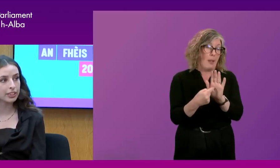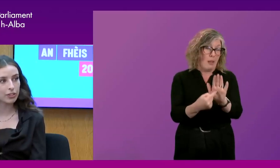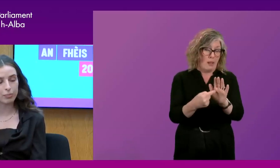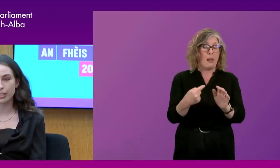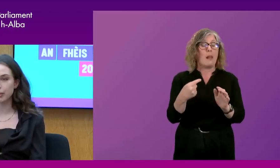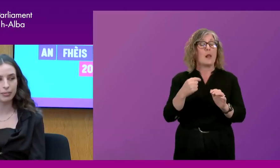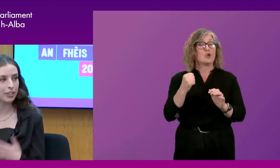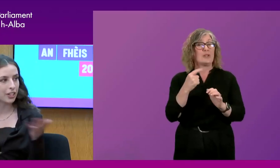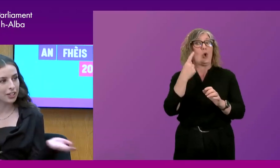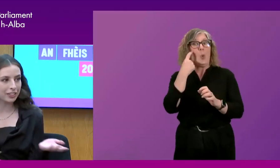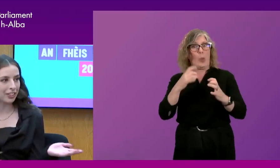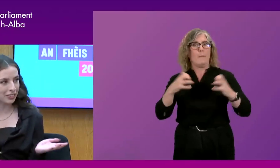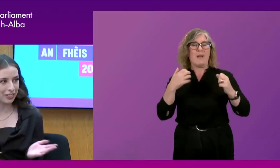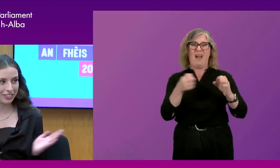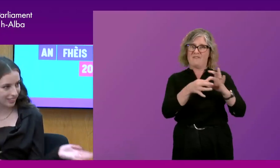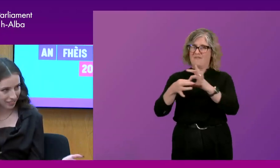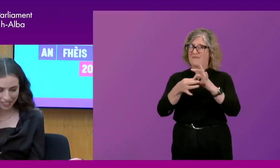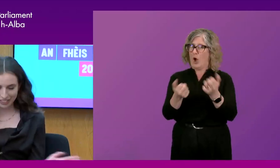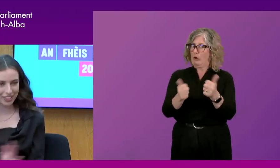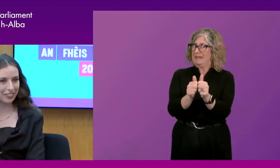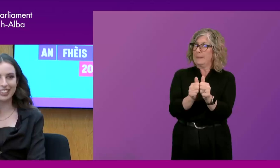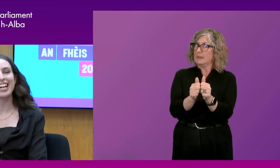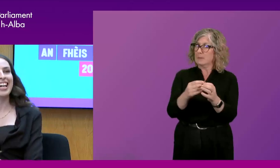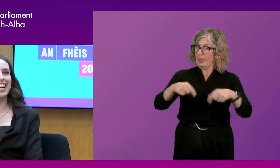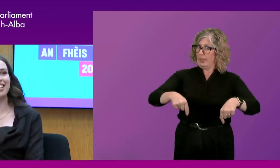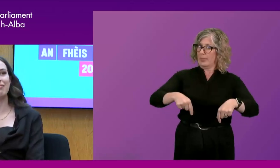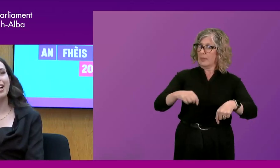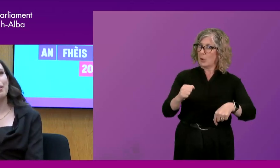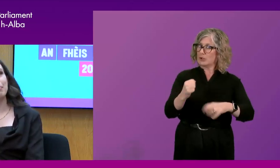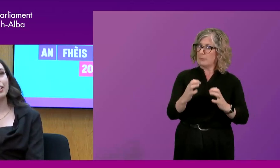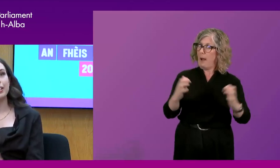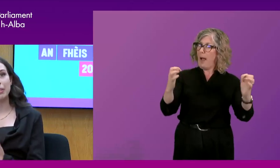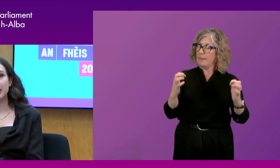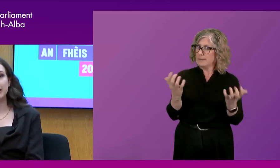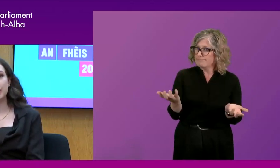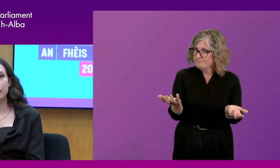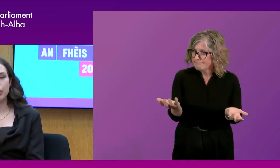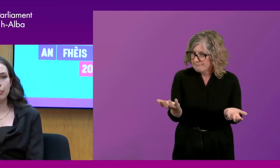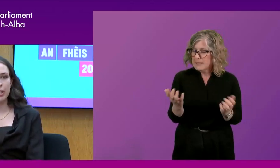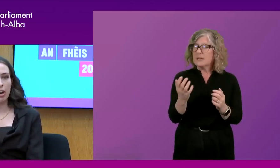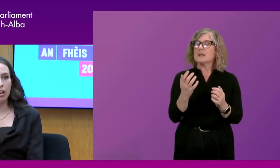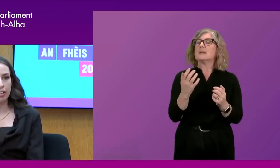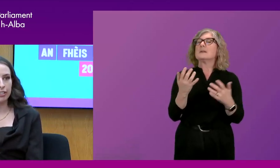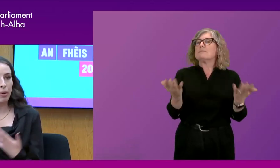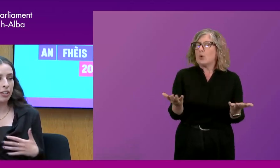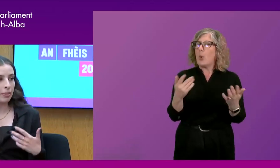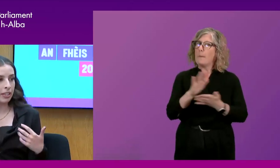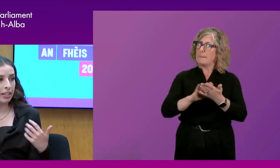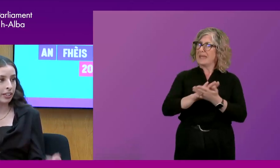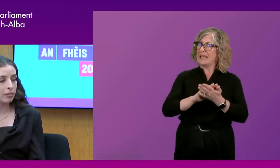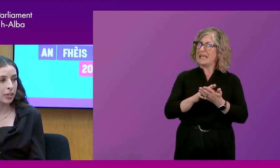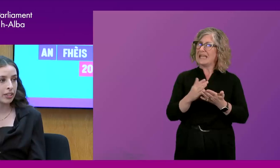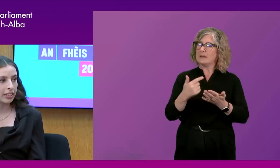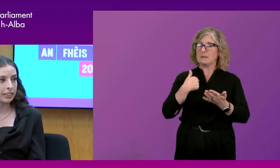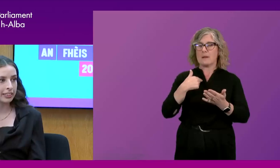with the Scottish Parliament, which yourselves know way too much about. But it means that we are, the Parliament